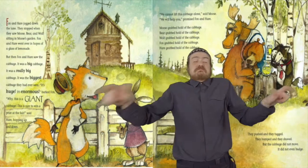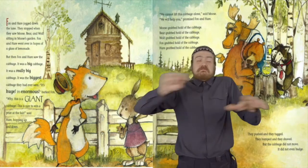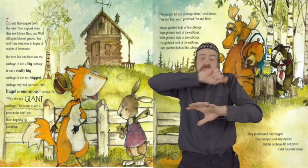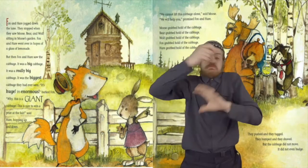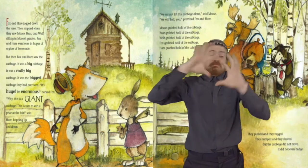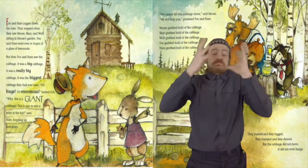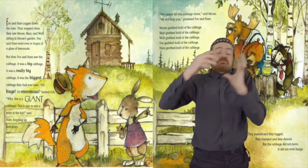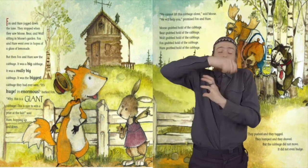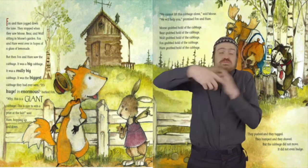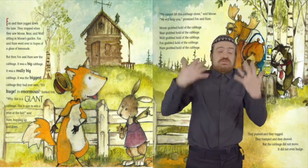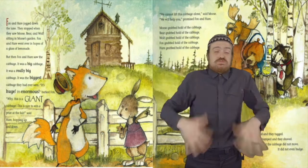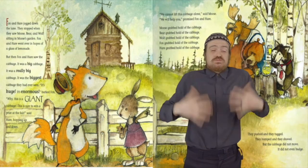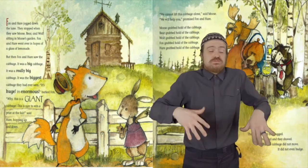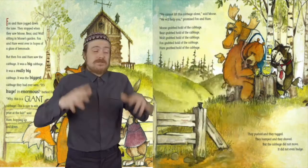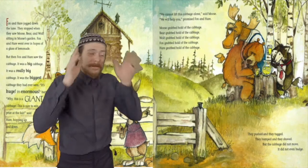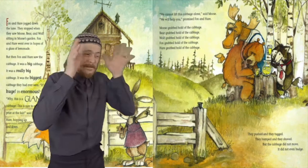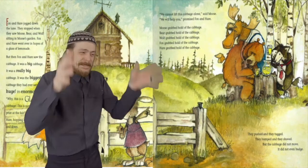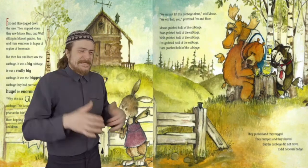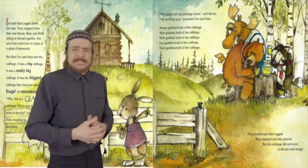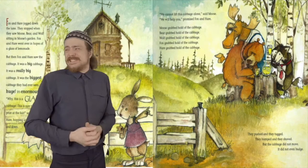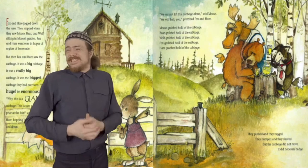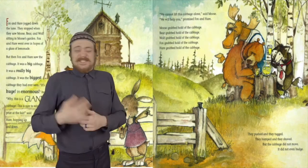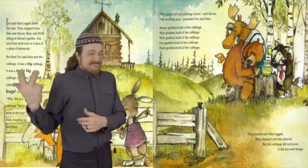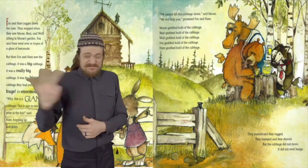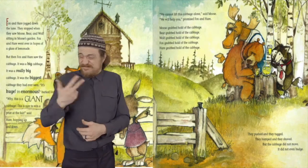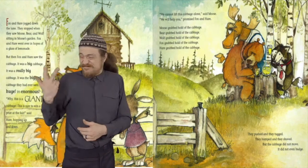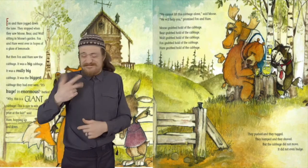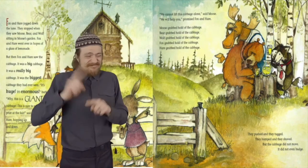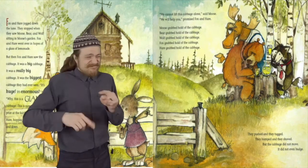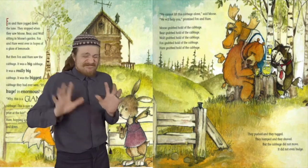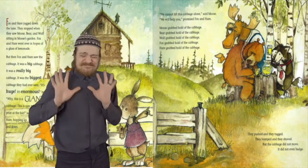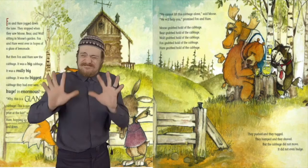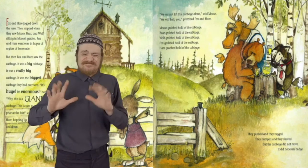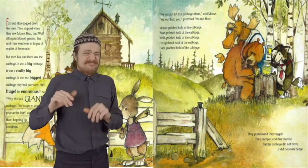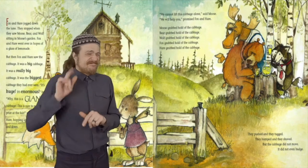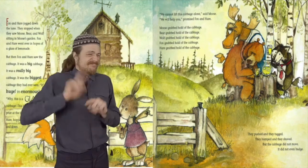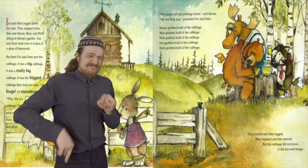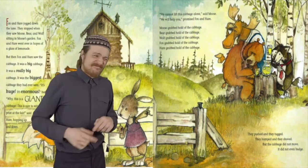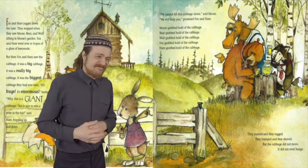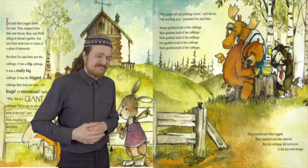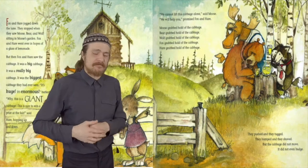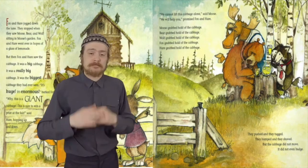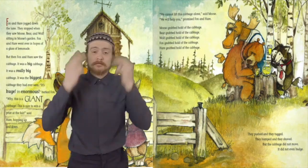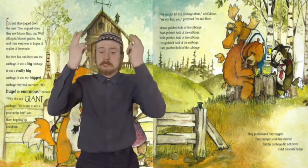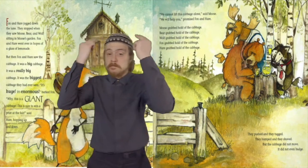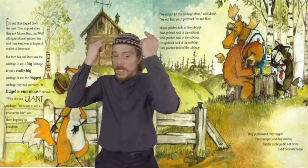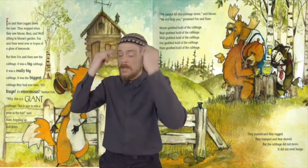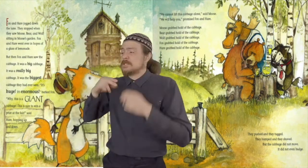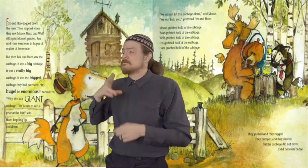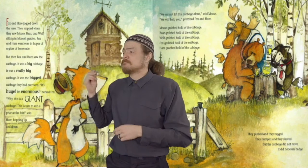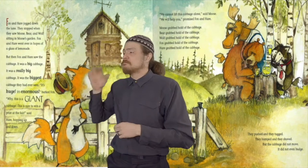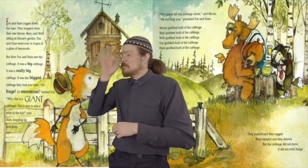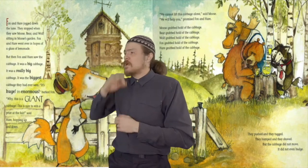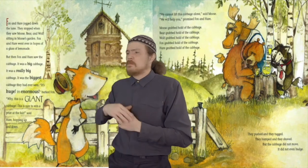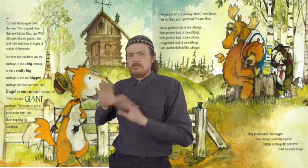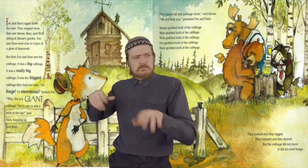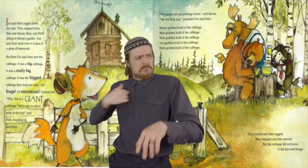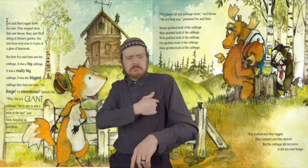huge. It's enormous, barked Fox. Why, that is a giant cabbage. This is sure to win a prize at the fair,